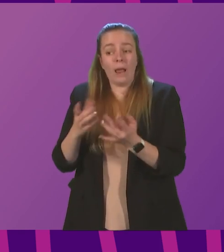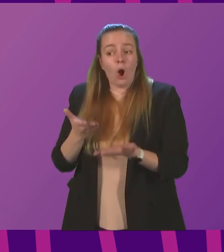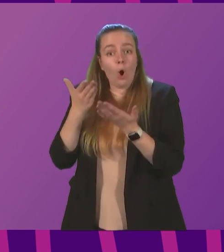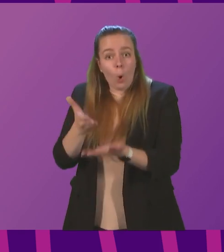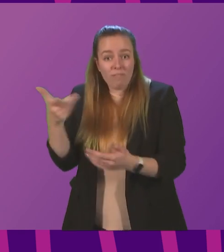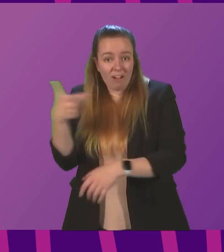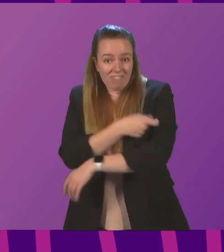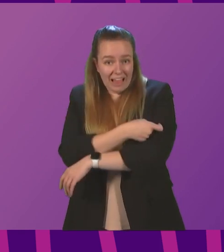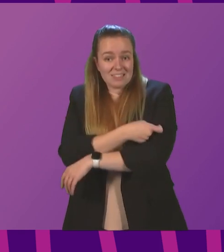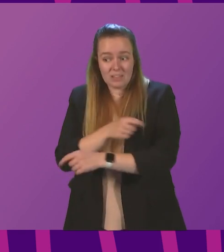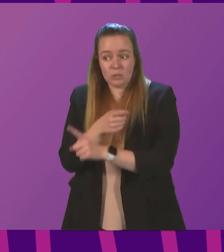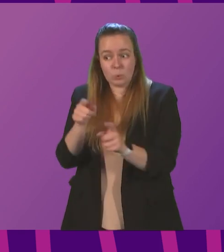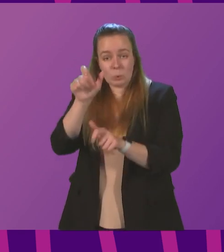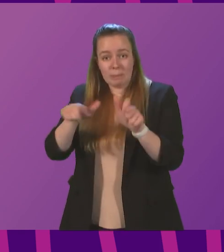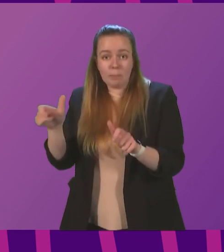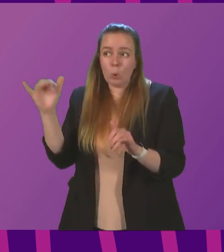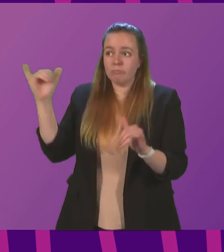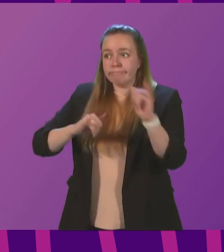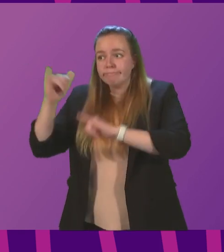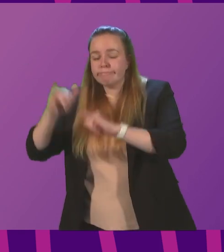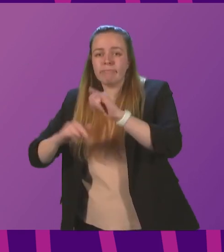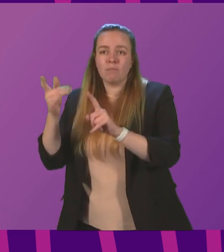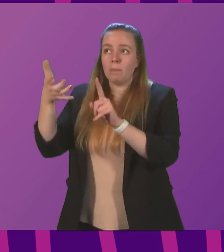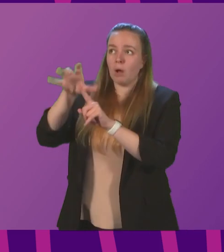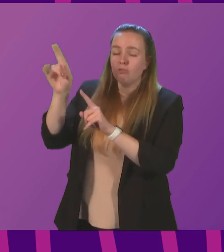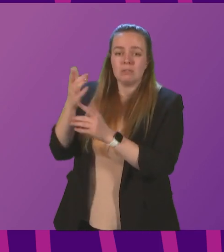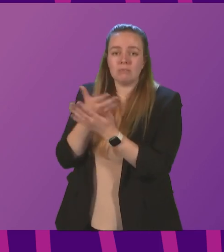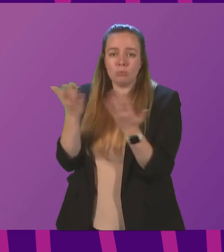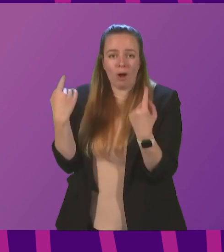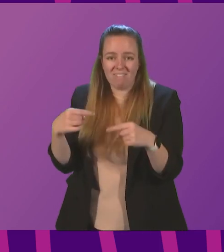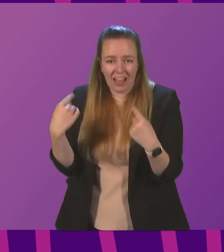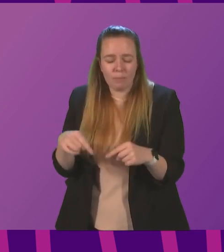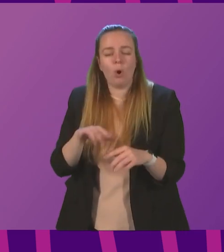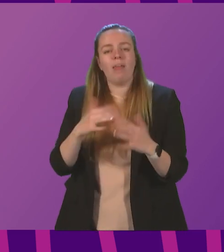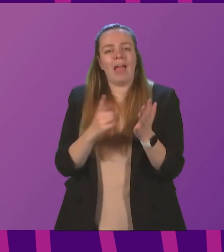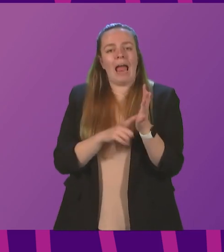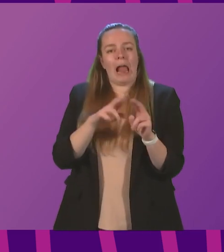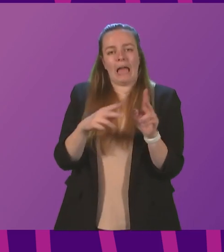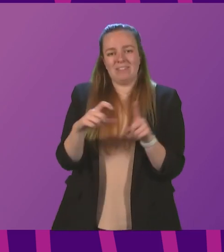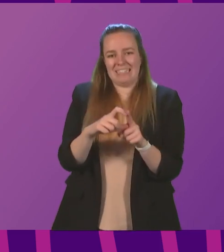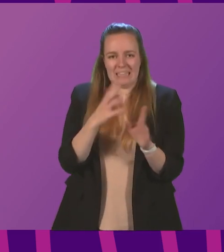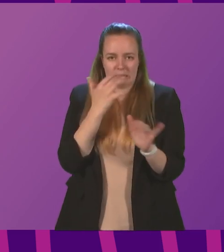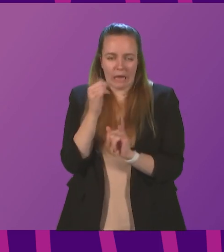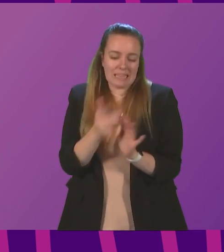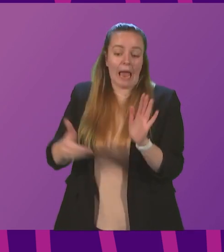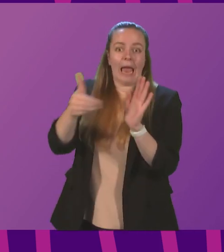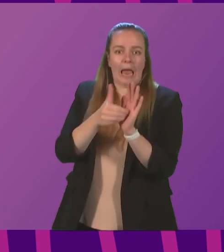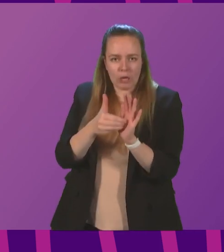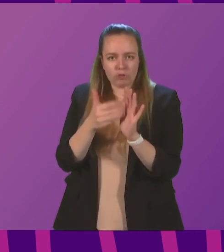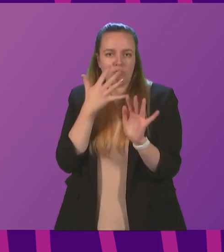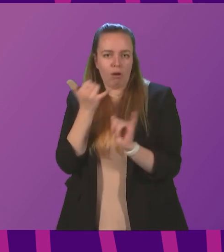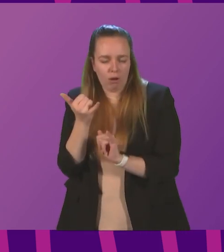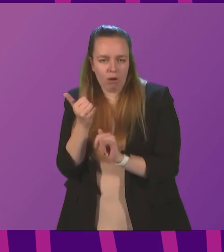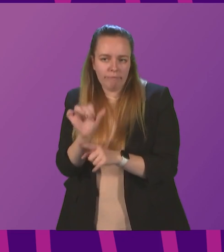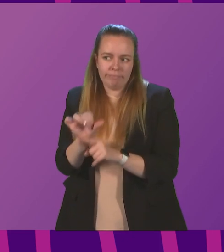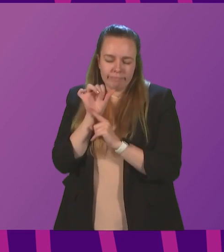vaccination to people who were coming from countries where that wasn't available. then LFT tests, of course, were an additional precaution over